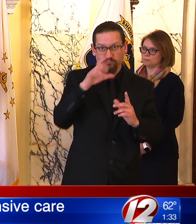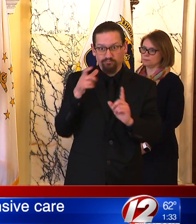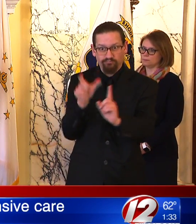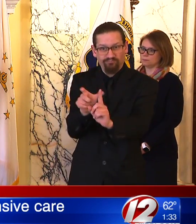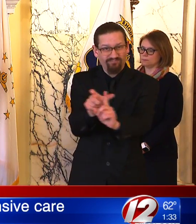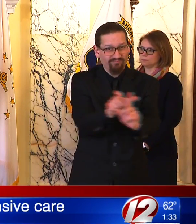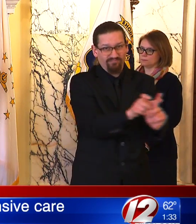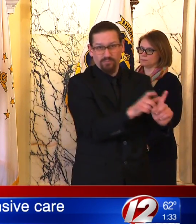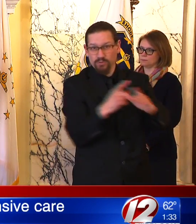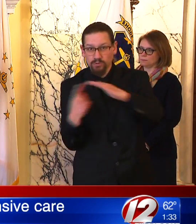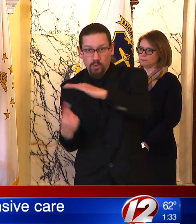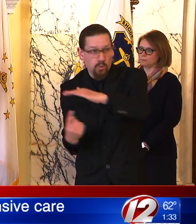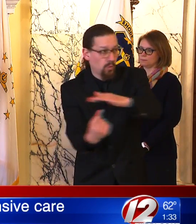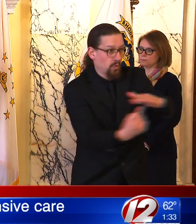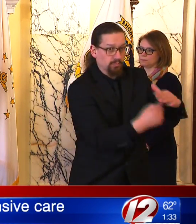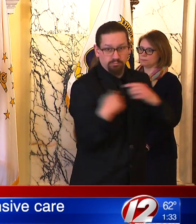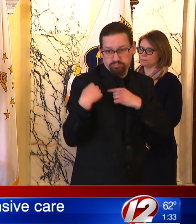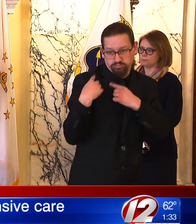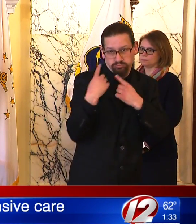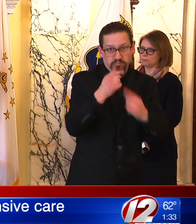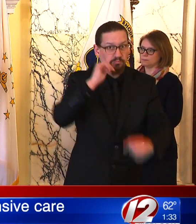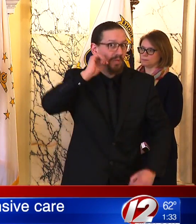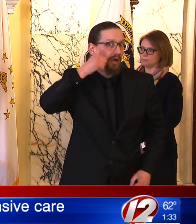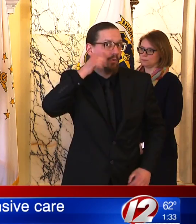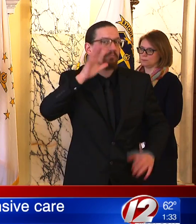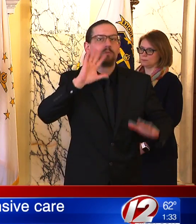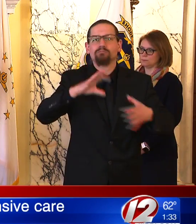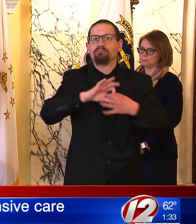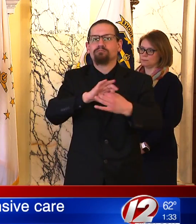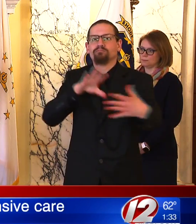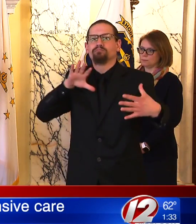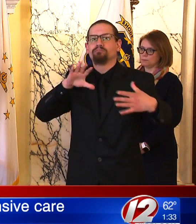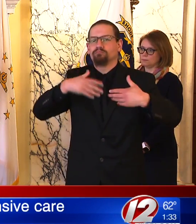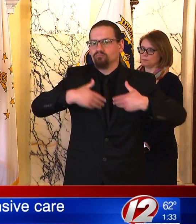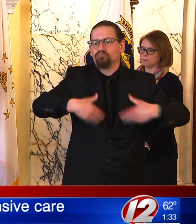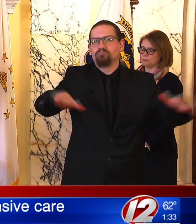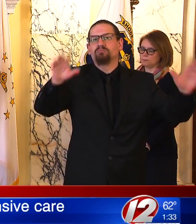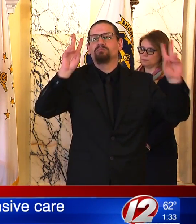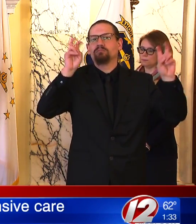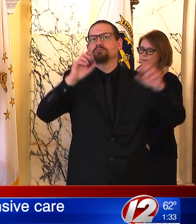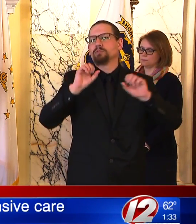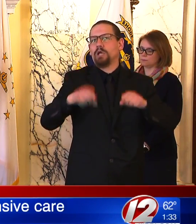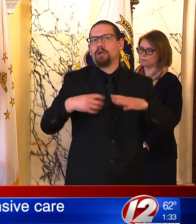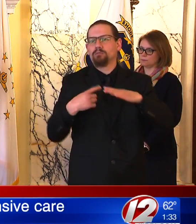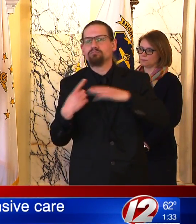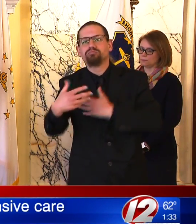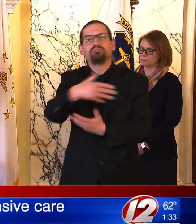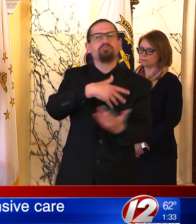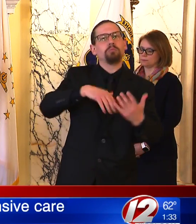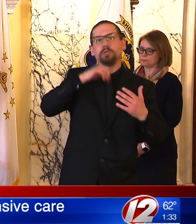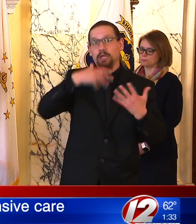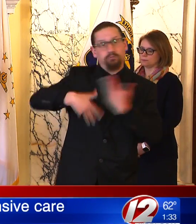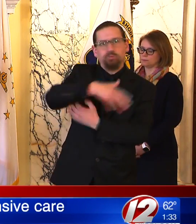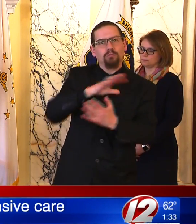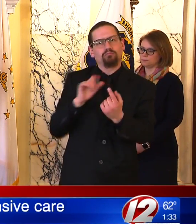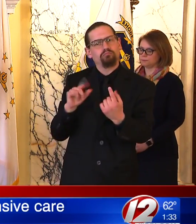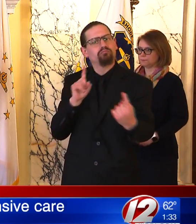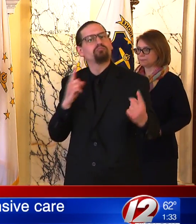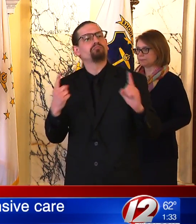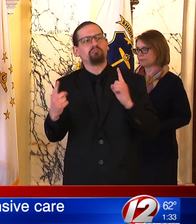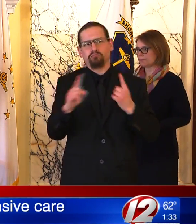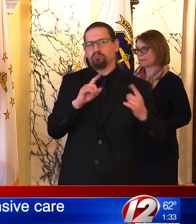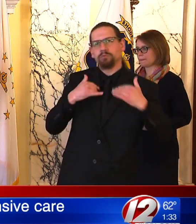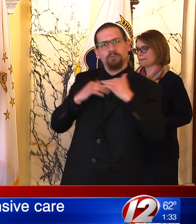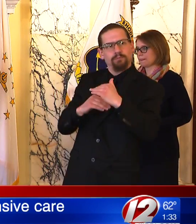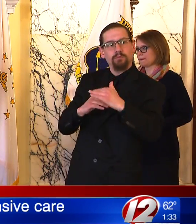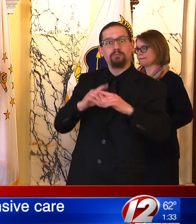of the students. I want to deliver a very clear message. I know that it has been a